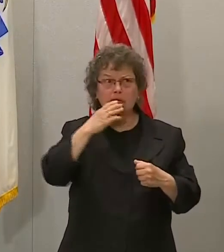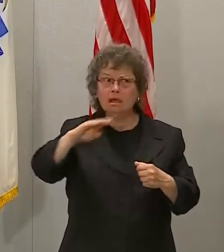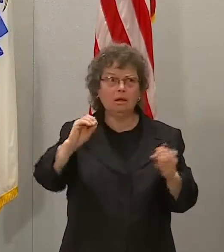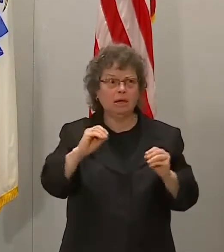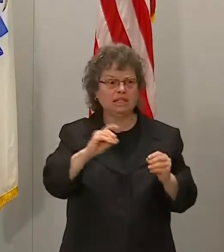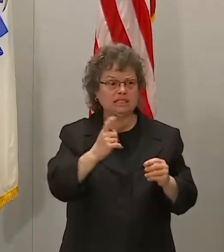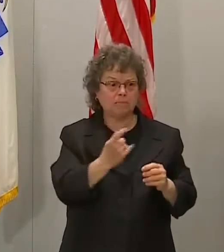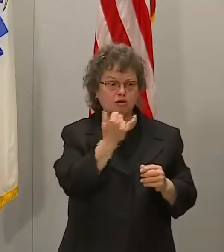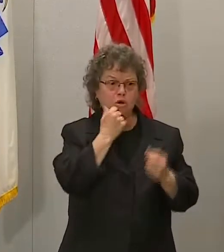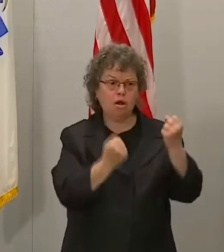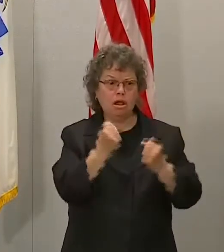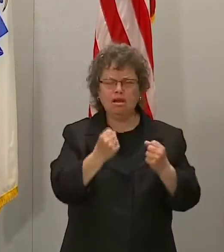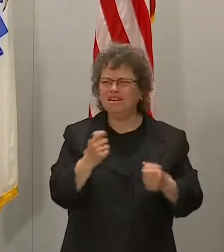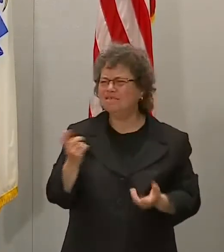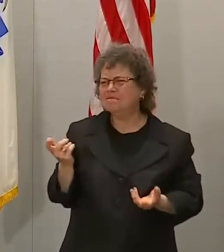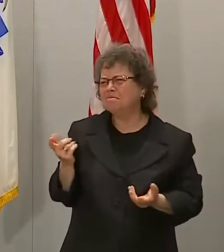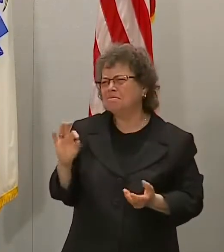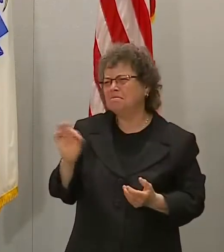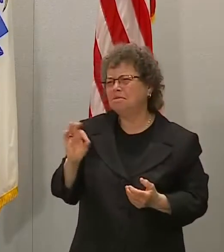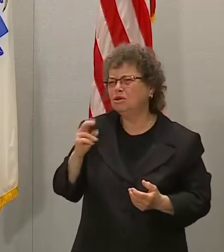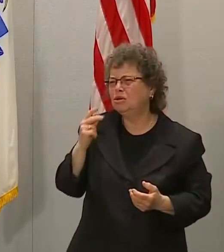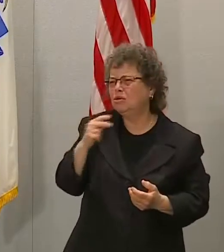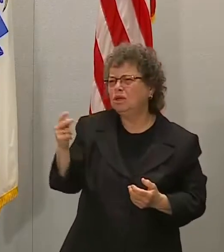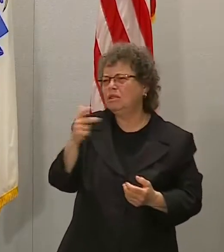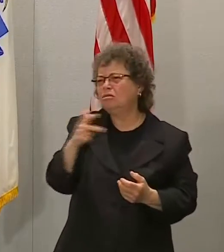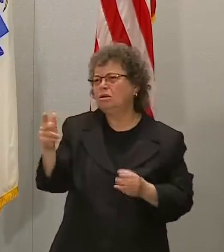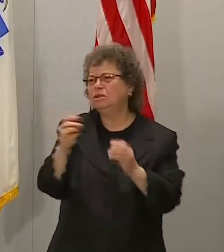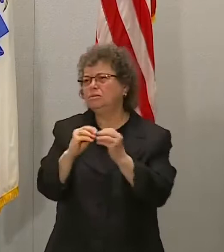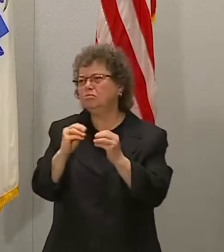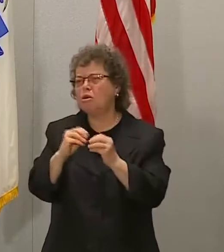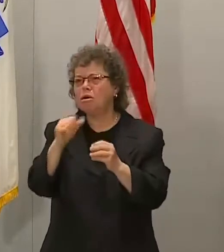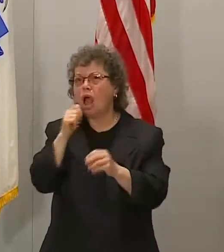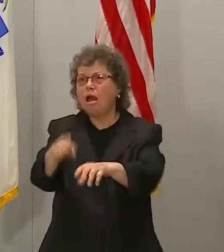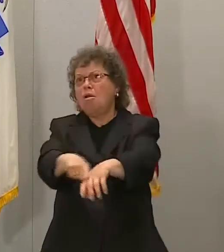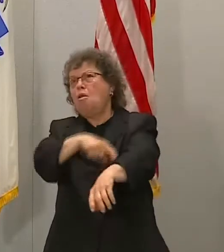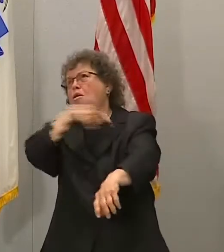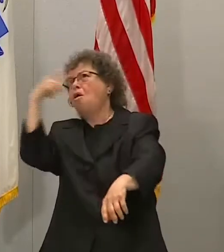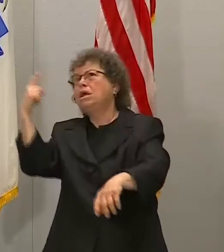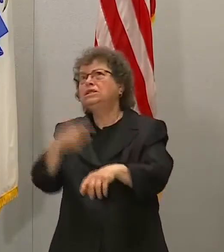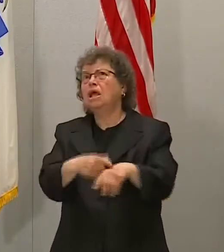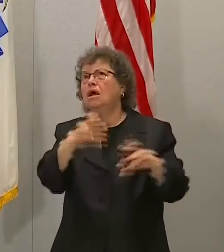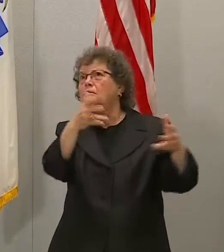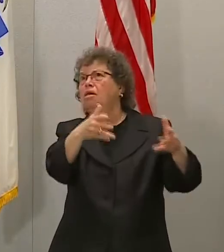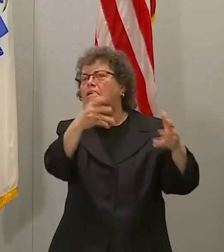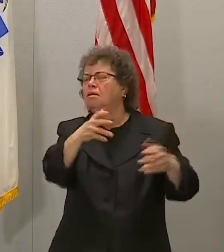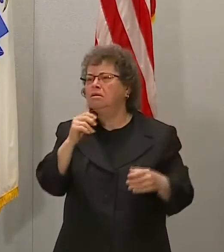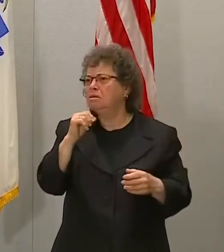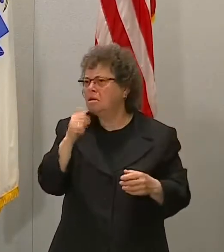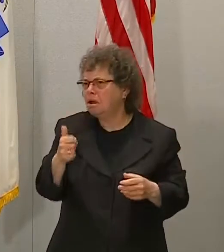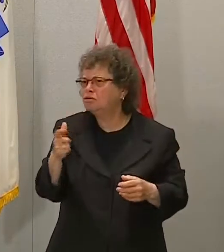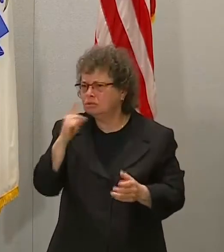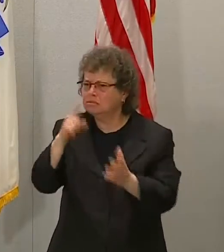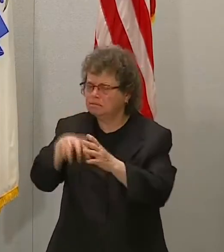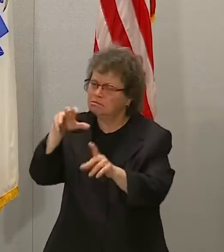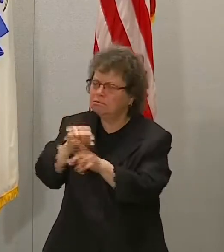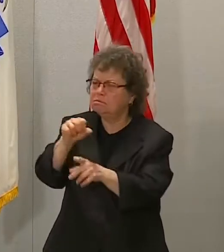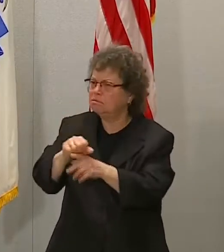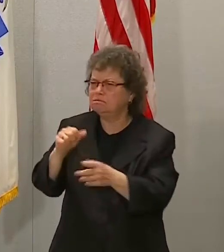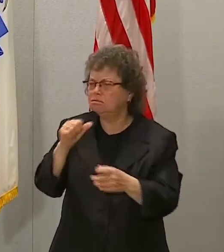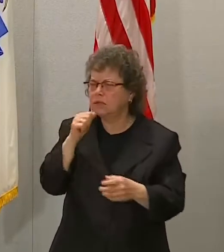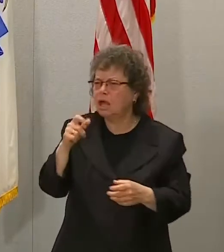But if it's a two- or three-week issue, it's a tremendous inconvenience, but I don't think of it as a public safety issue.